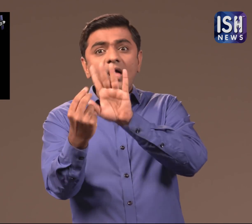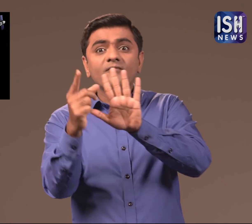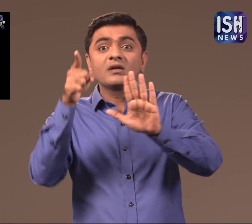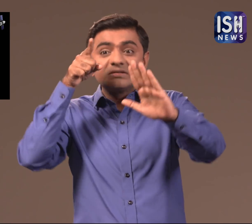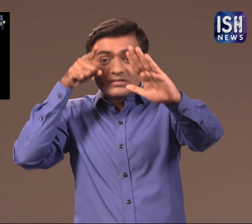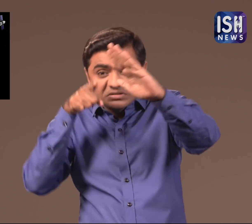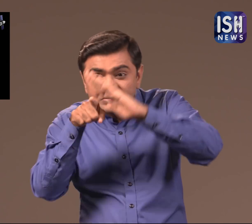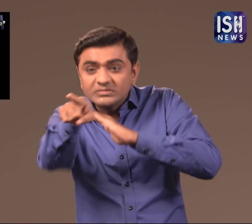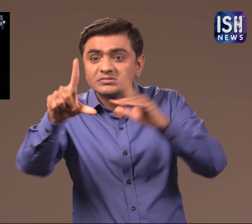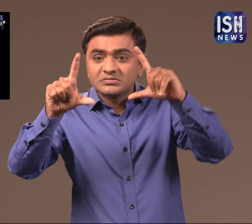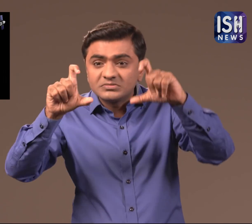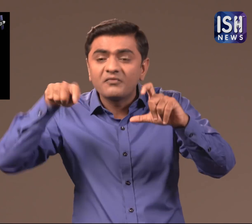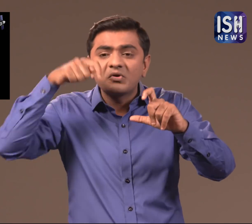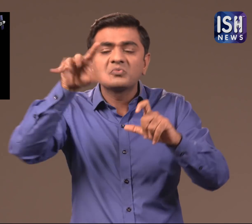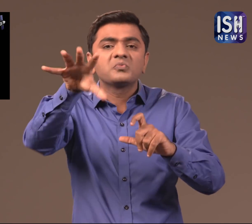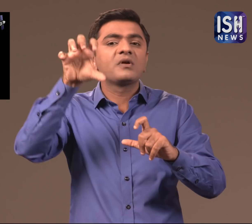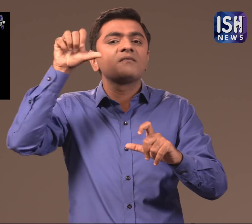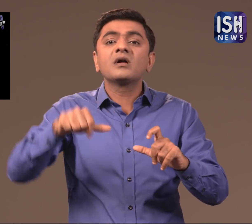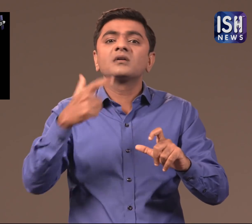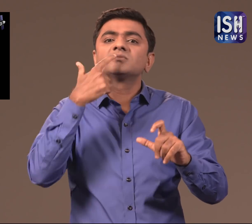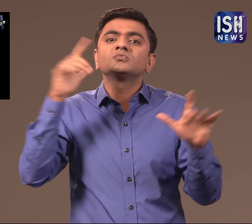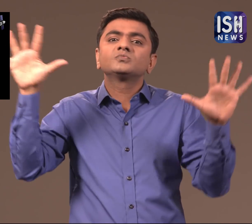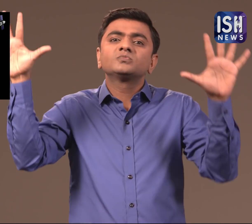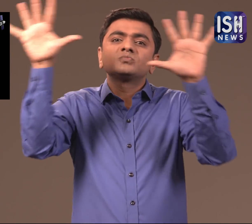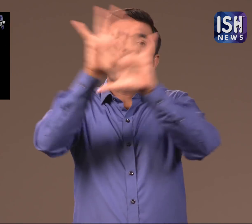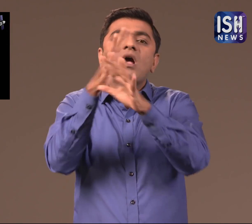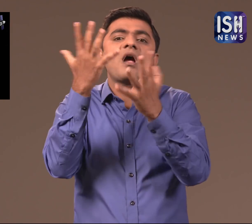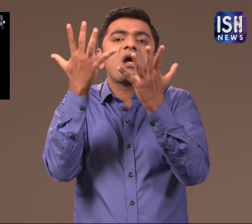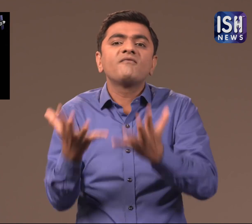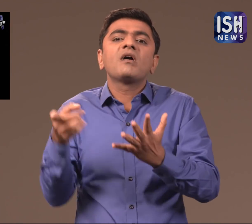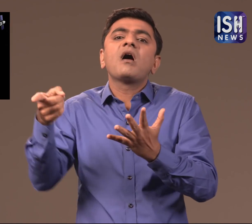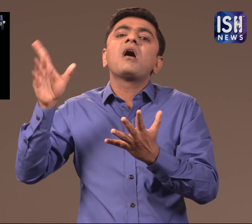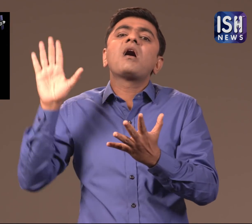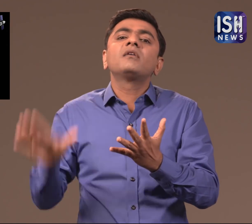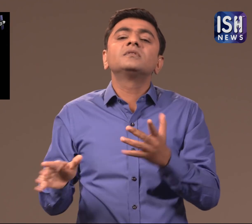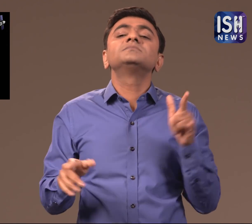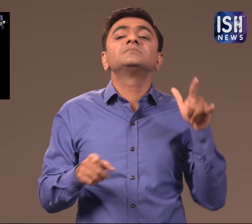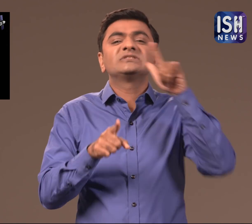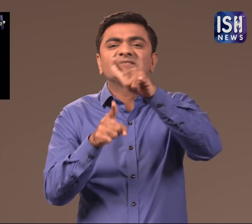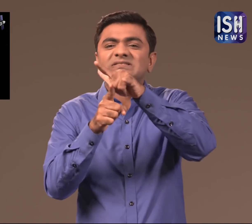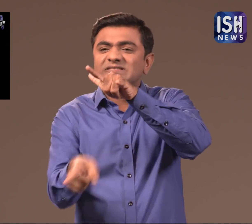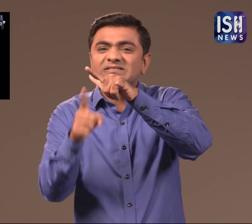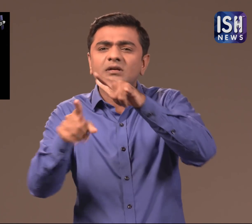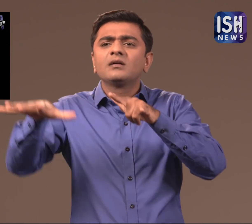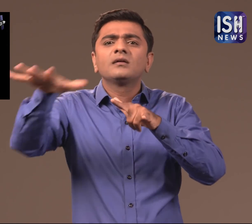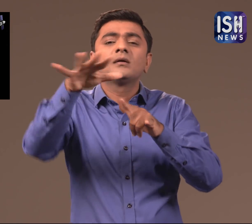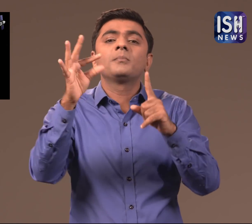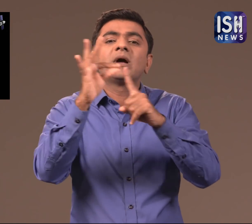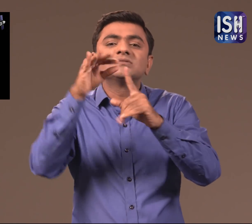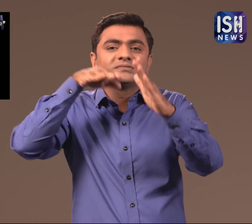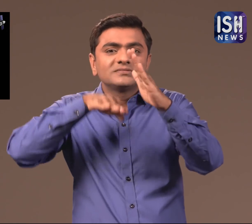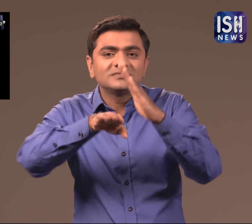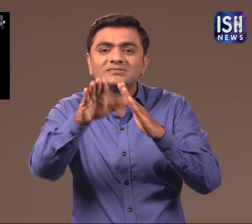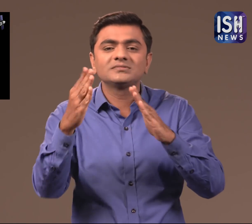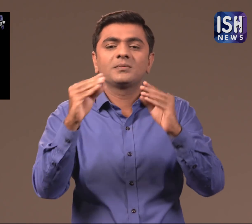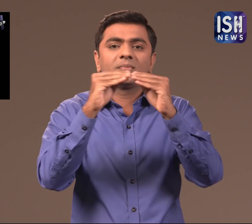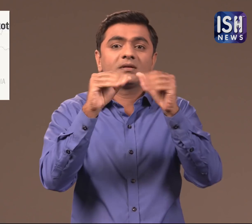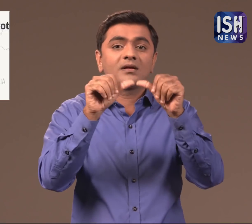The satellite was stationed over a spot but was unable to capture images or record videos due to the heavy cloud cover. This is why no